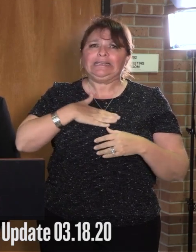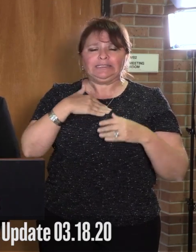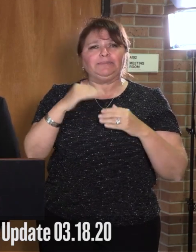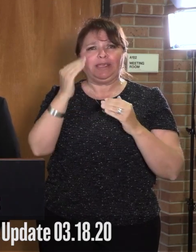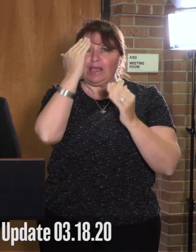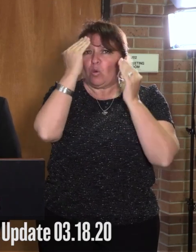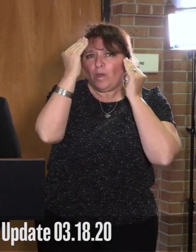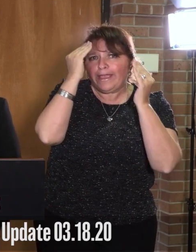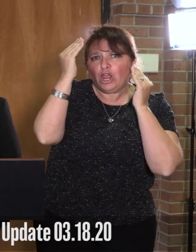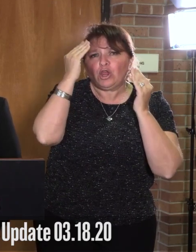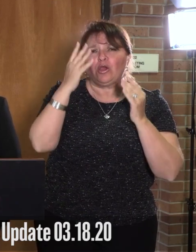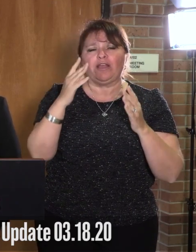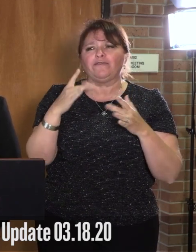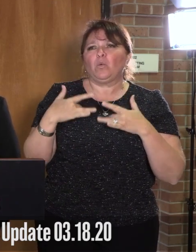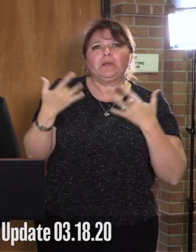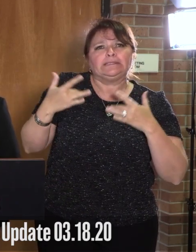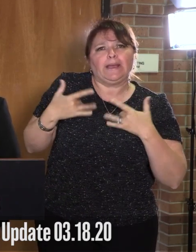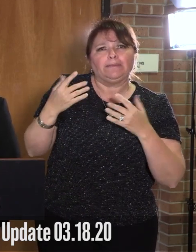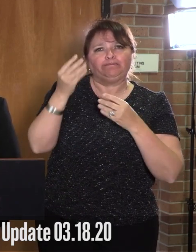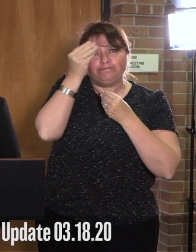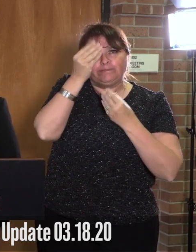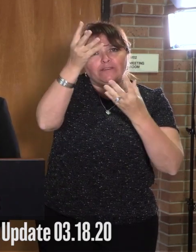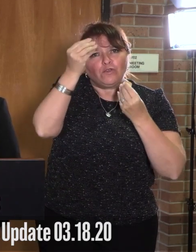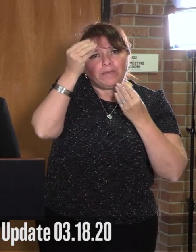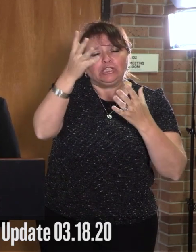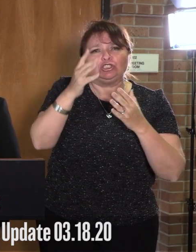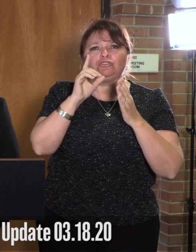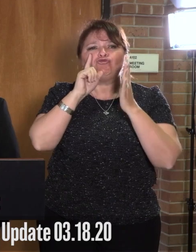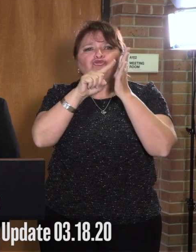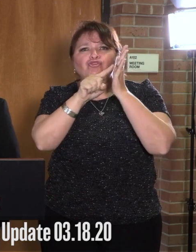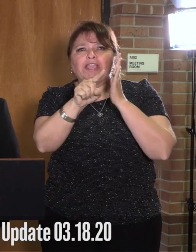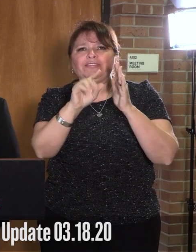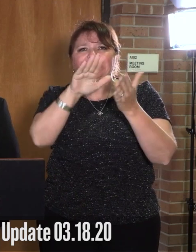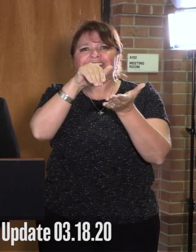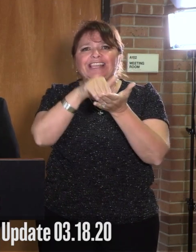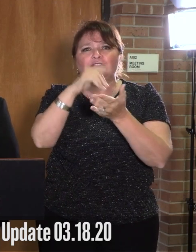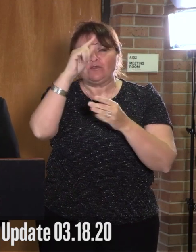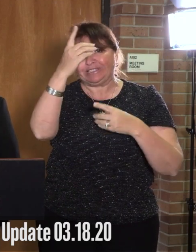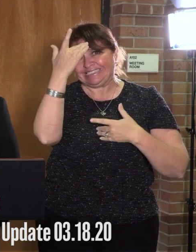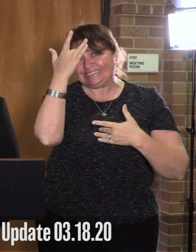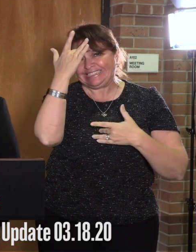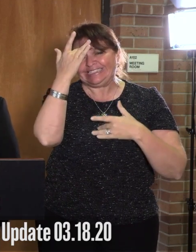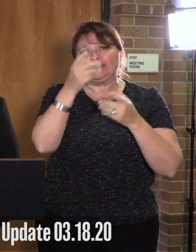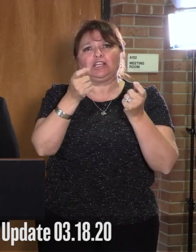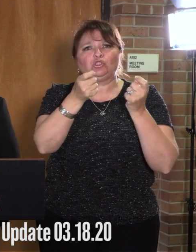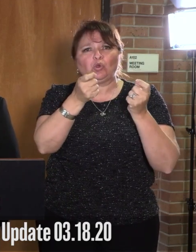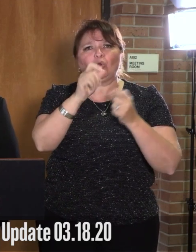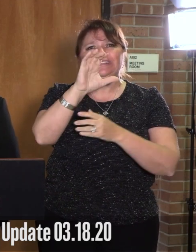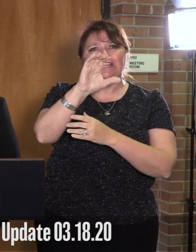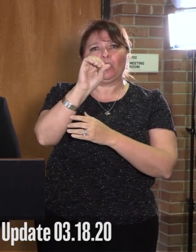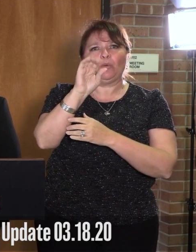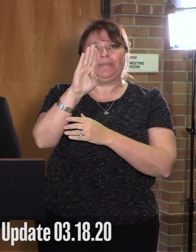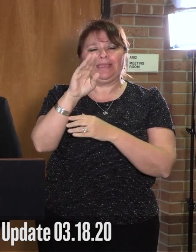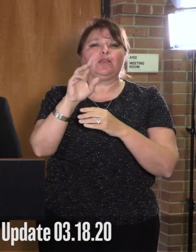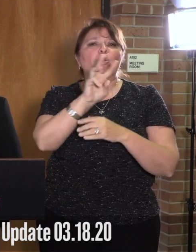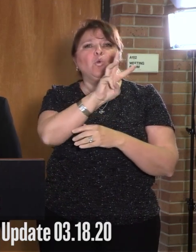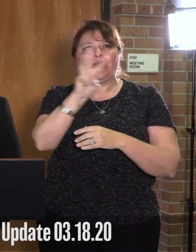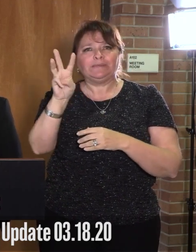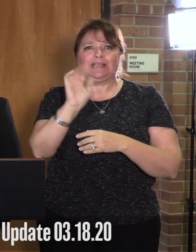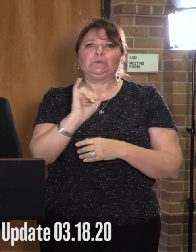all the current updates. Please check the Center for Disease Control, the COB website as well.